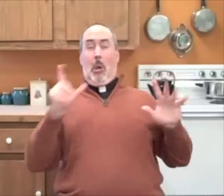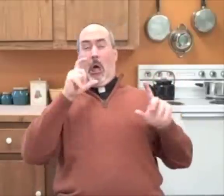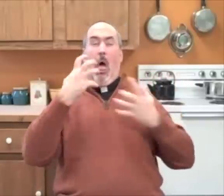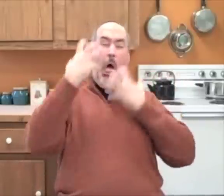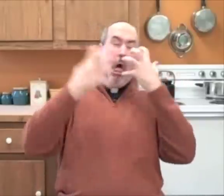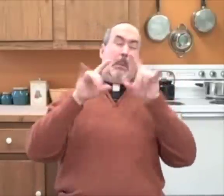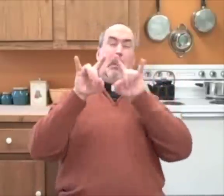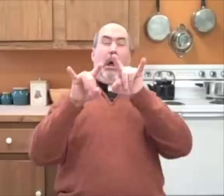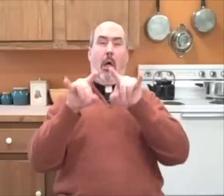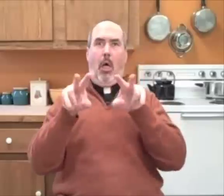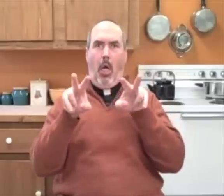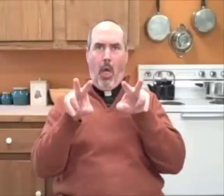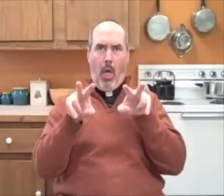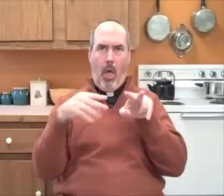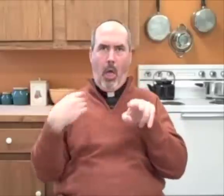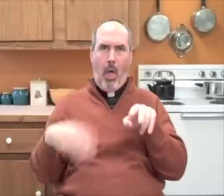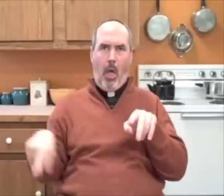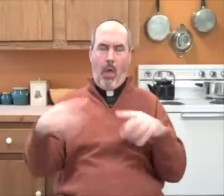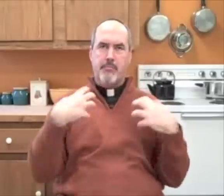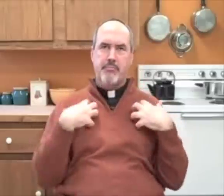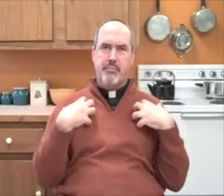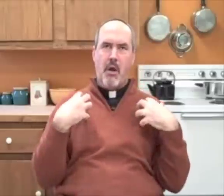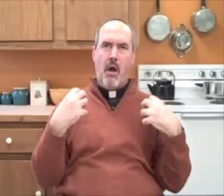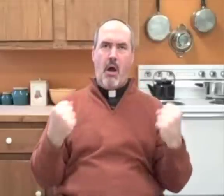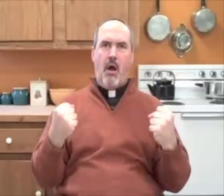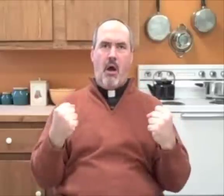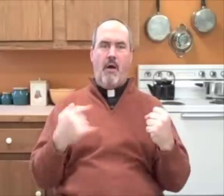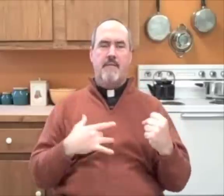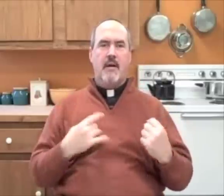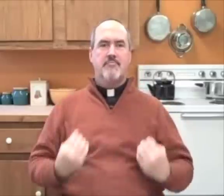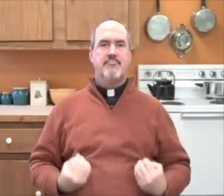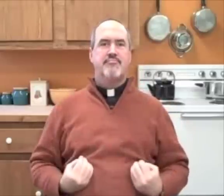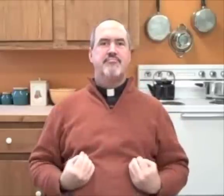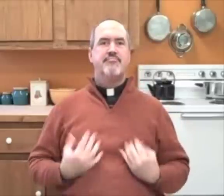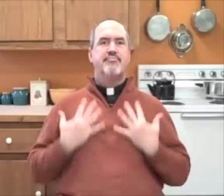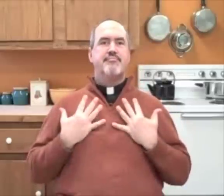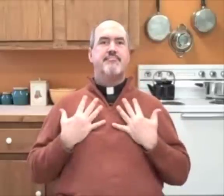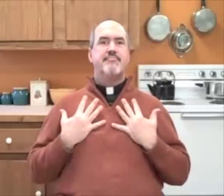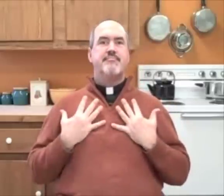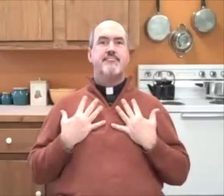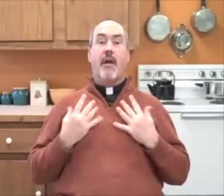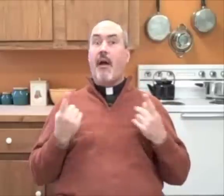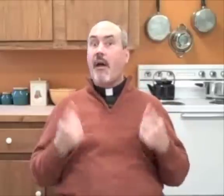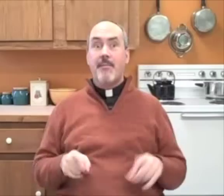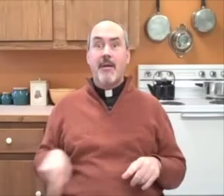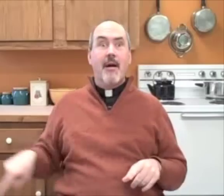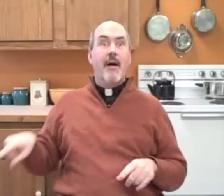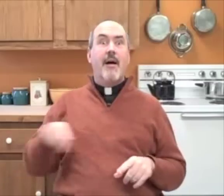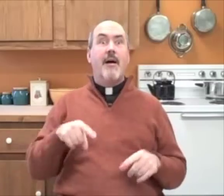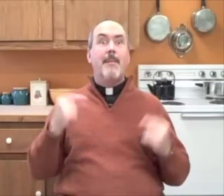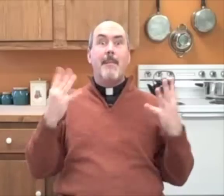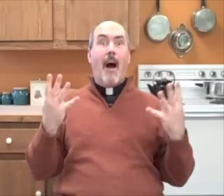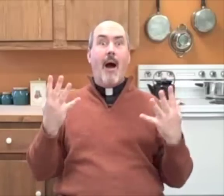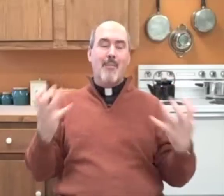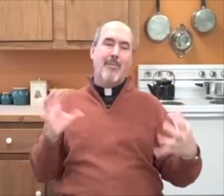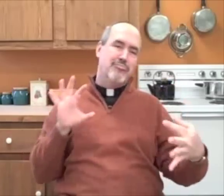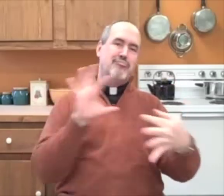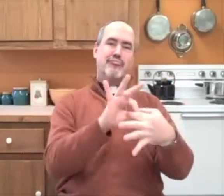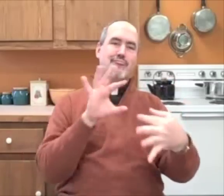stopped and all of a sudden felt an inspiration. And what happened? Many of them ended up joining the